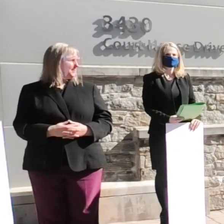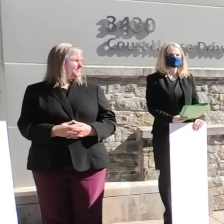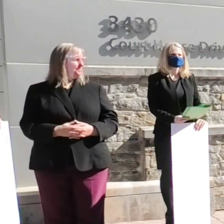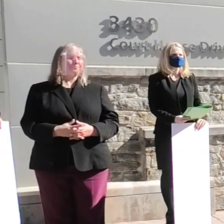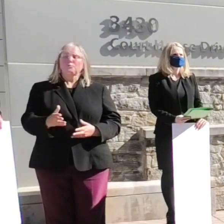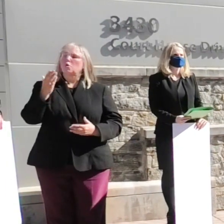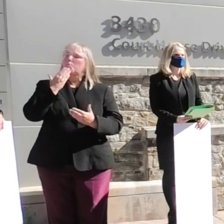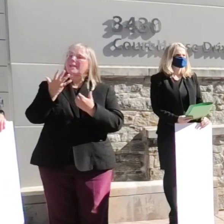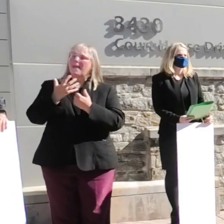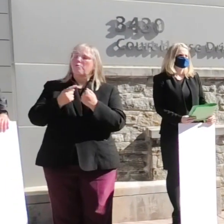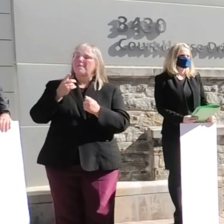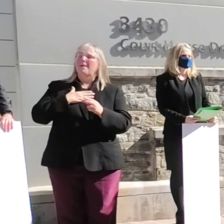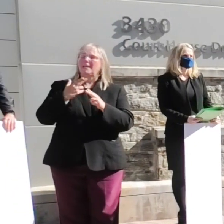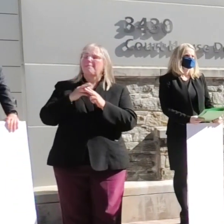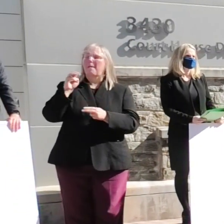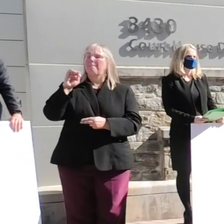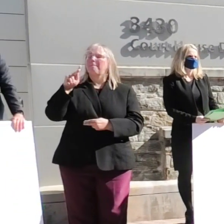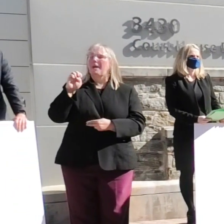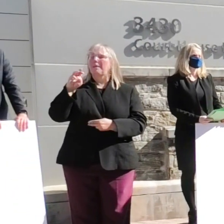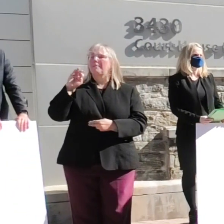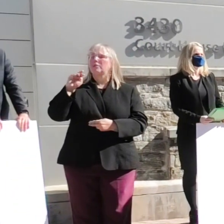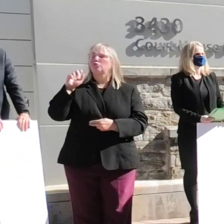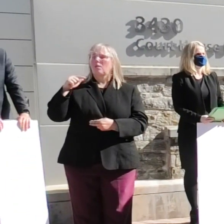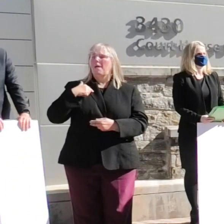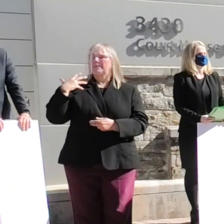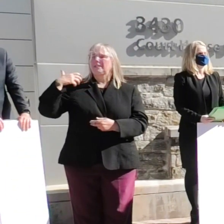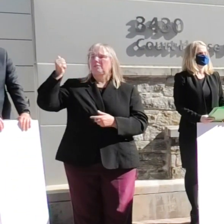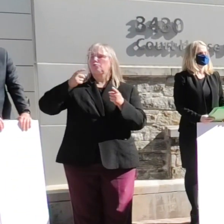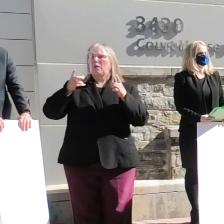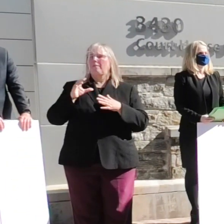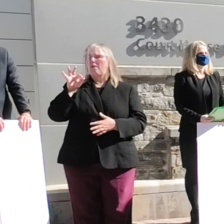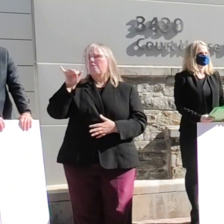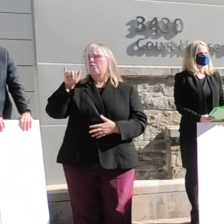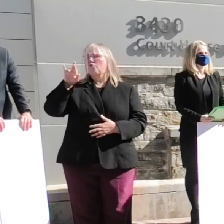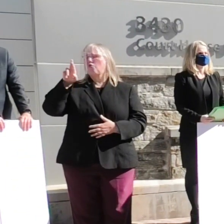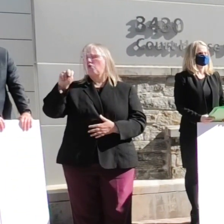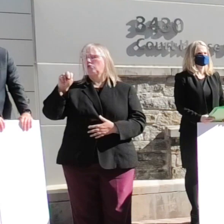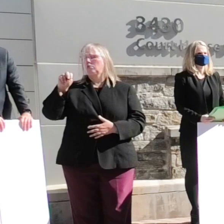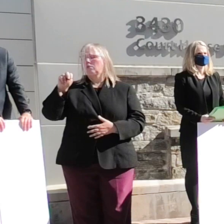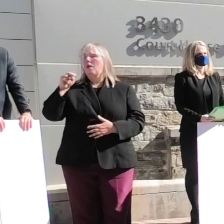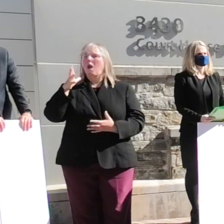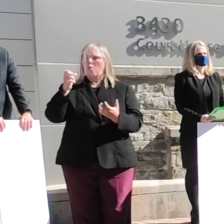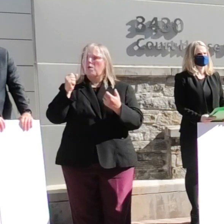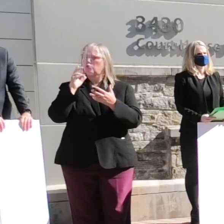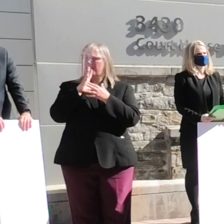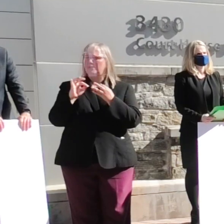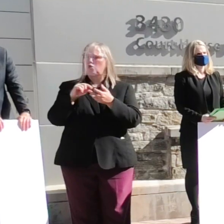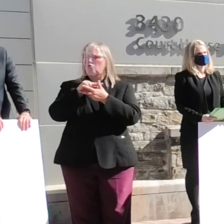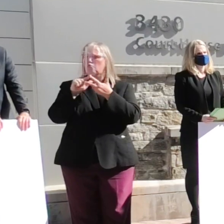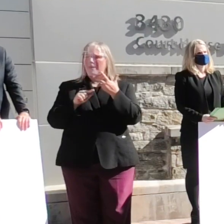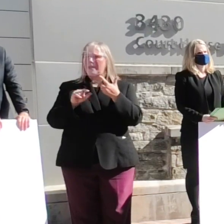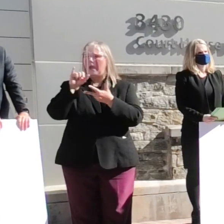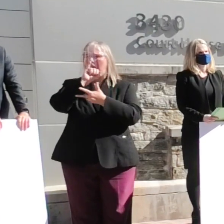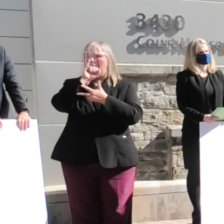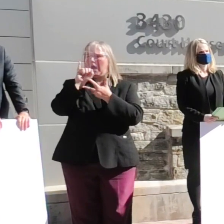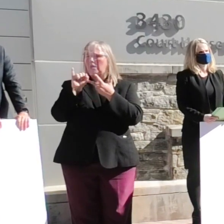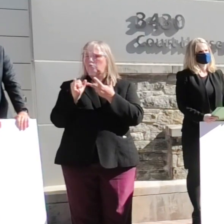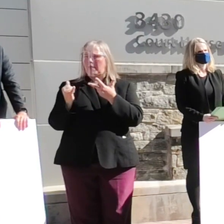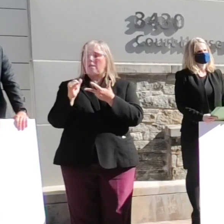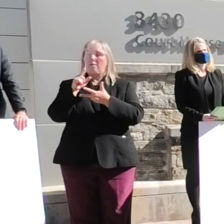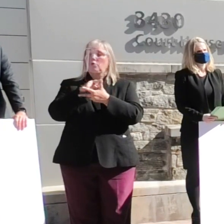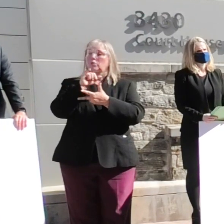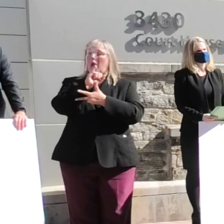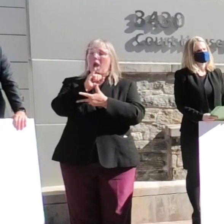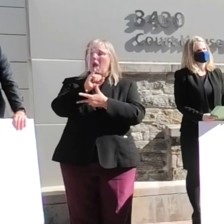good morning everyone my name is Mike Mitchell on the executive director of Fern and I want to mention three eyes today the first